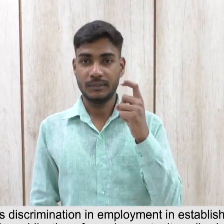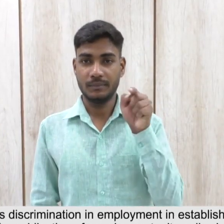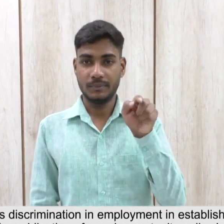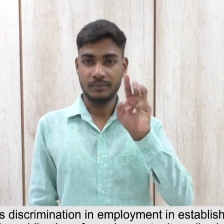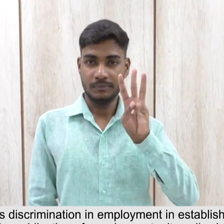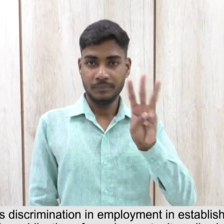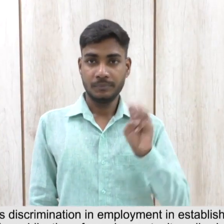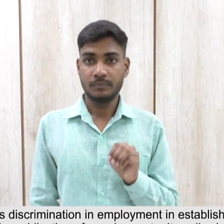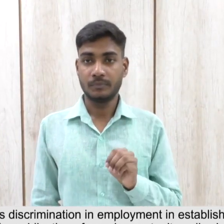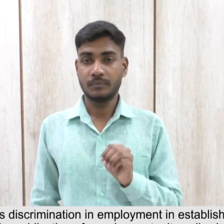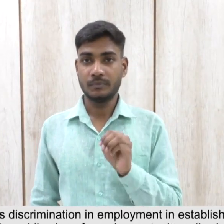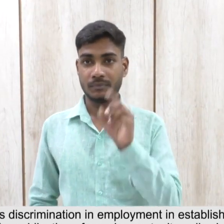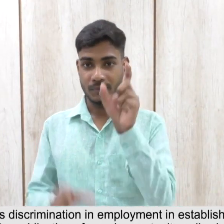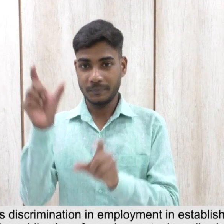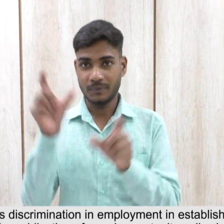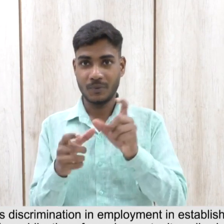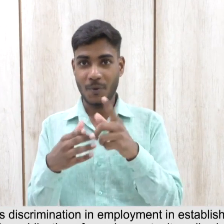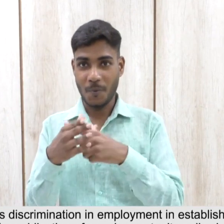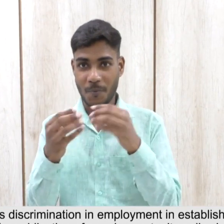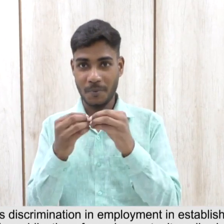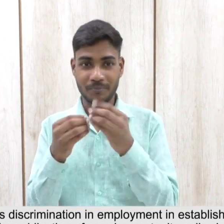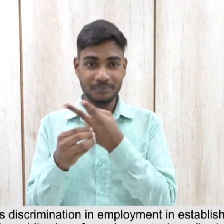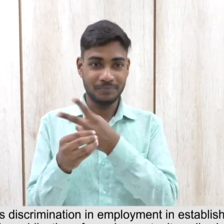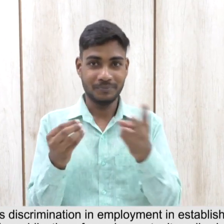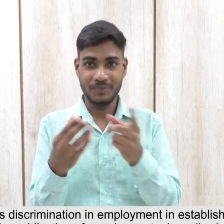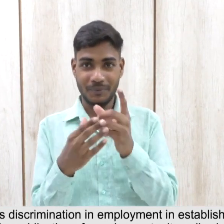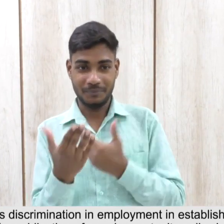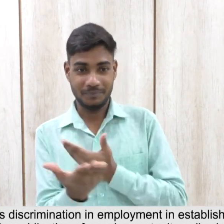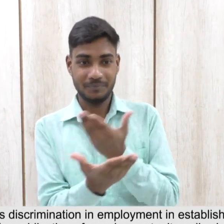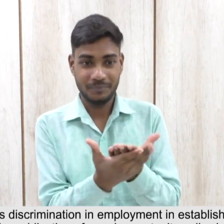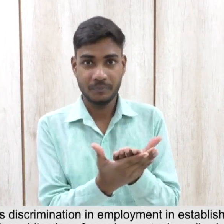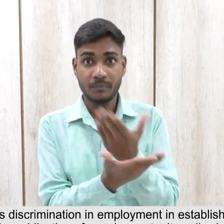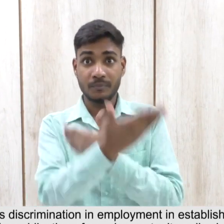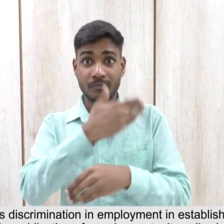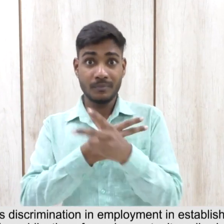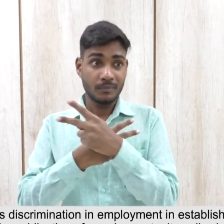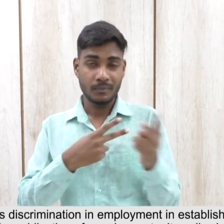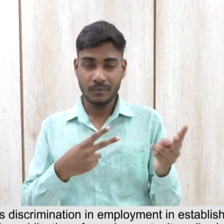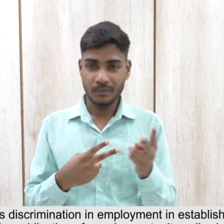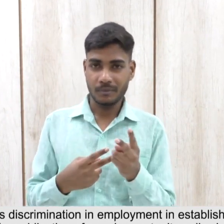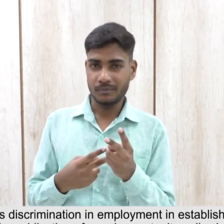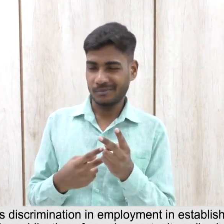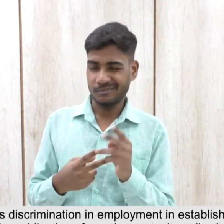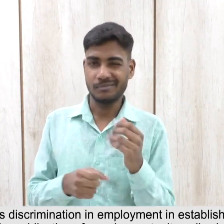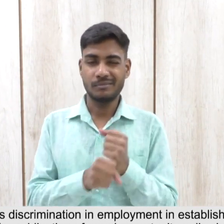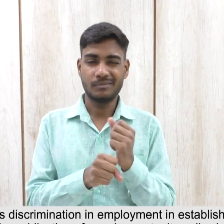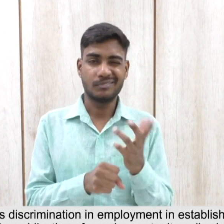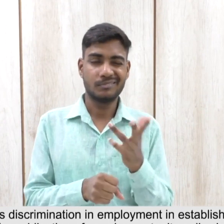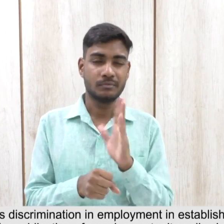7.3 7 The Act also prohibits discrimination in employment